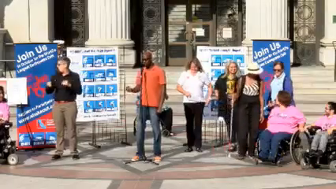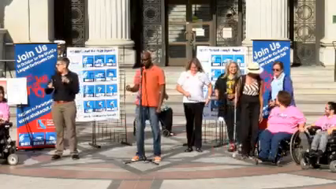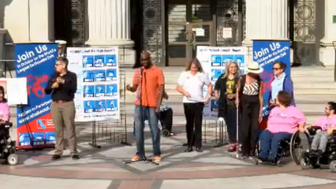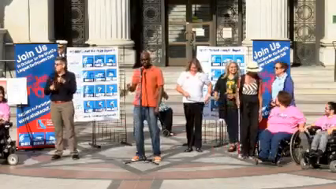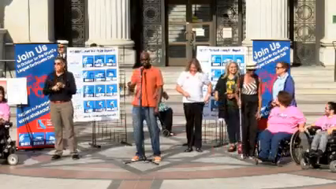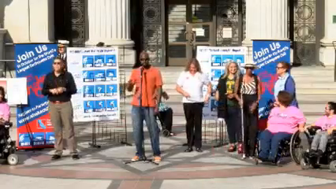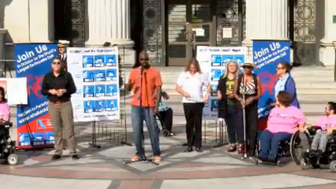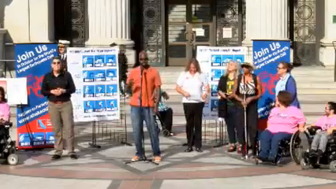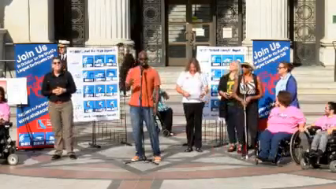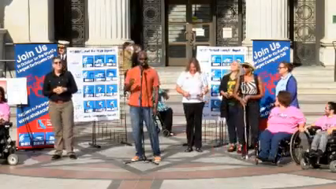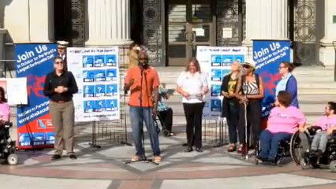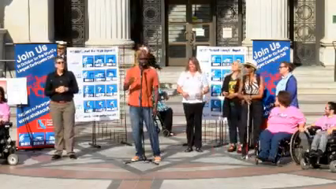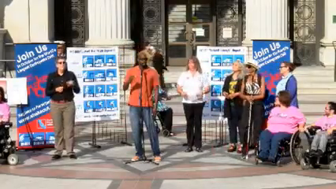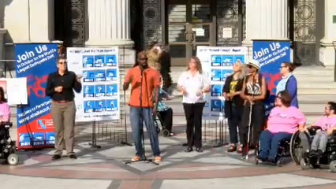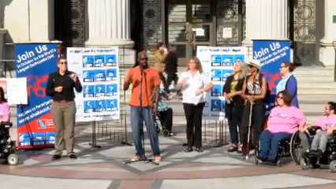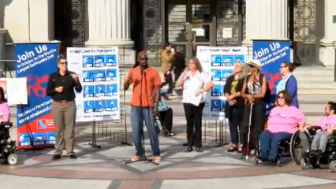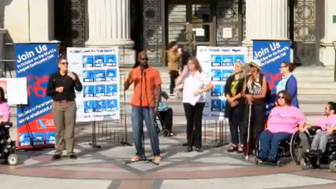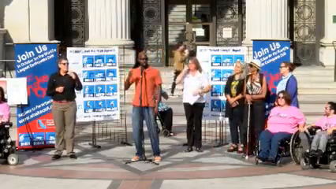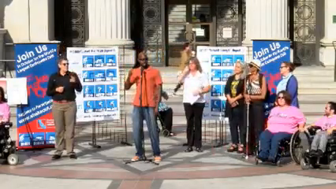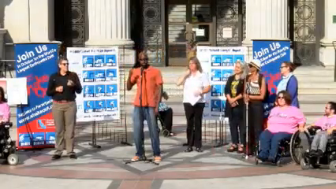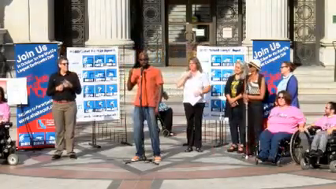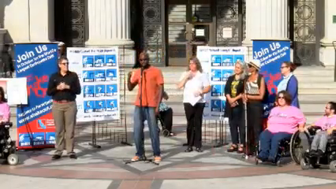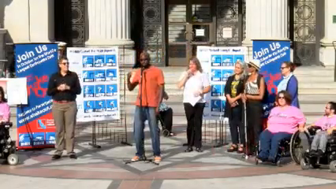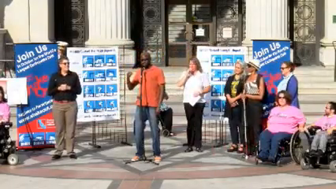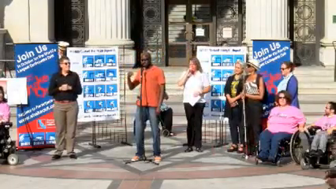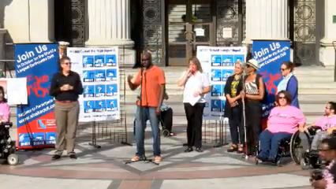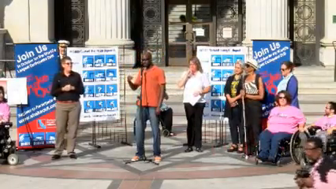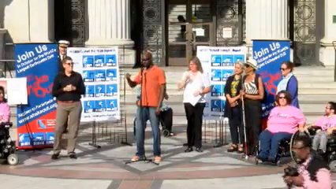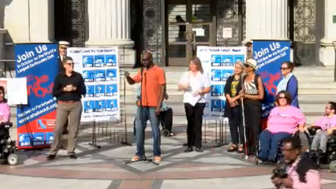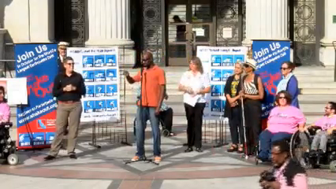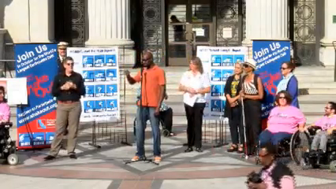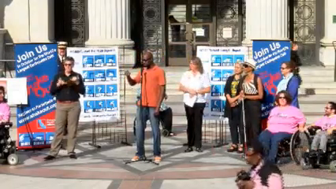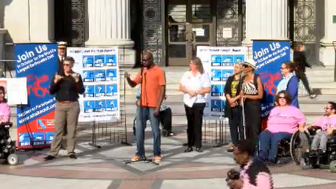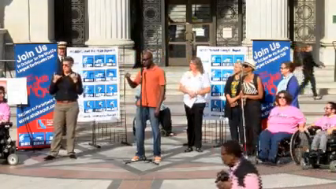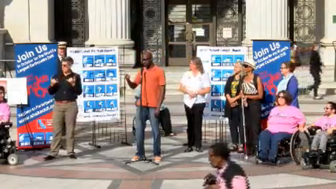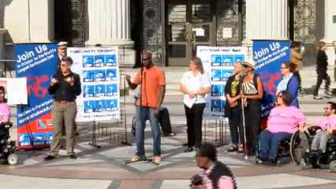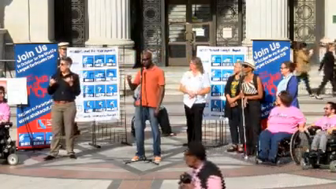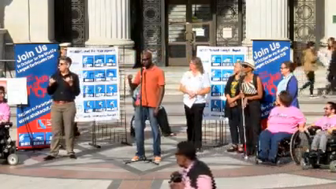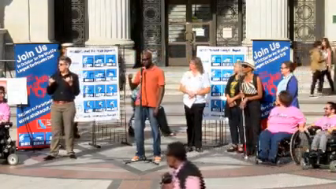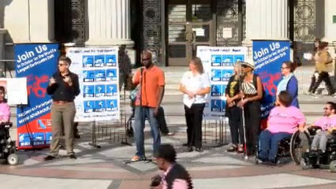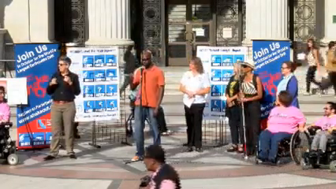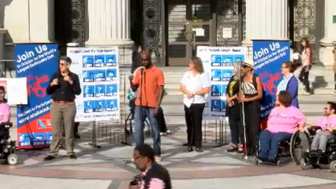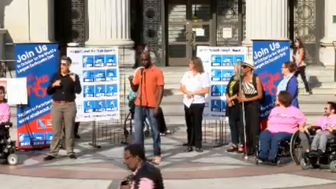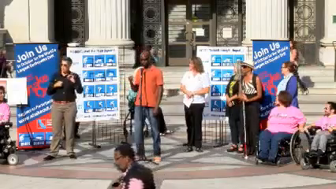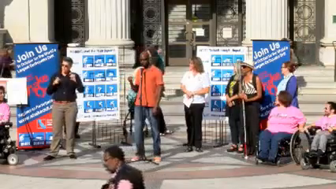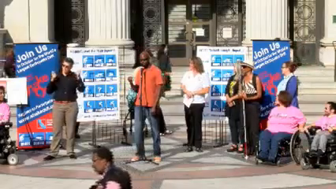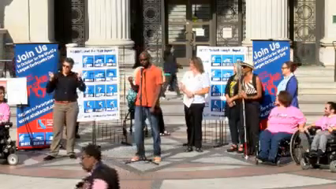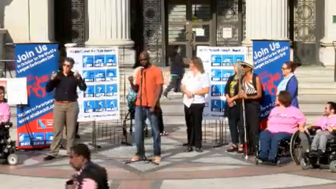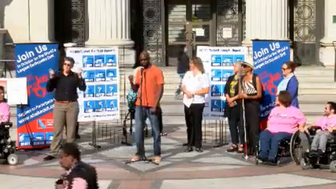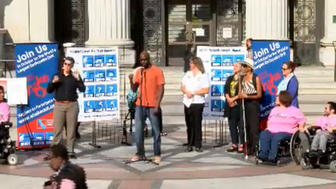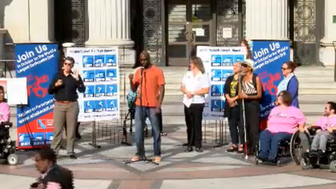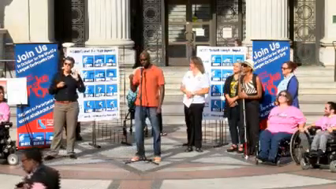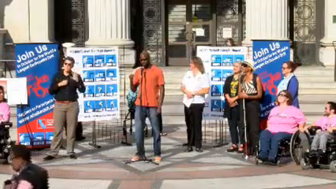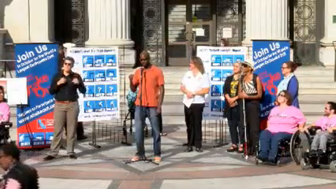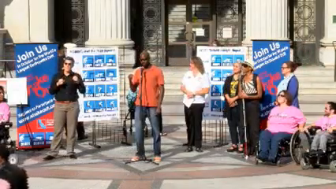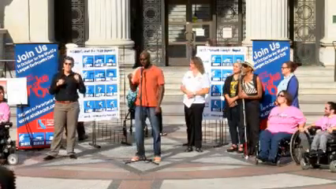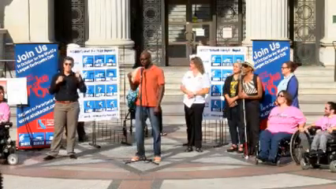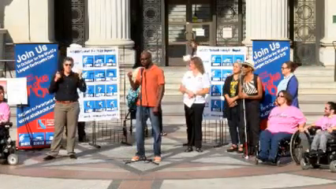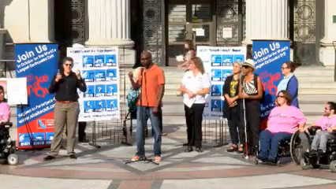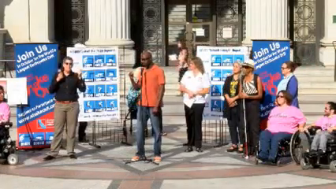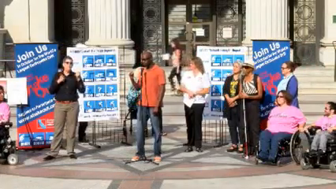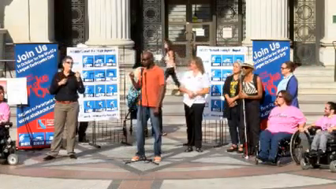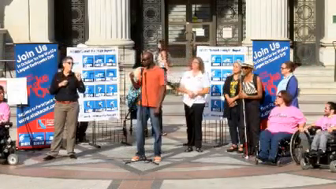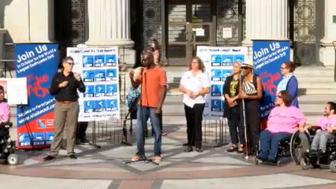Additionally, I just wanted to say, as well as today, Oakland celebrating the 25th anniversary of the ADA,